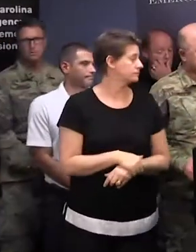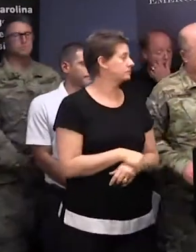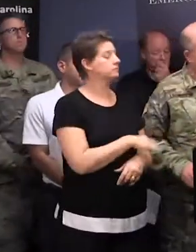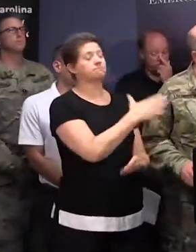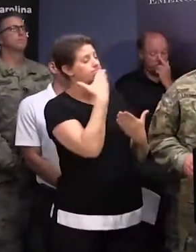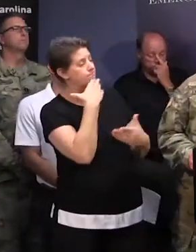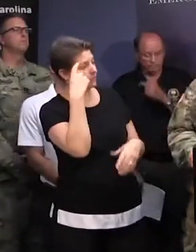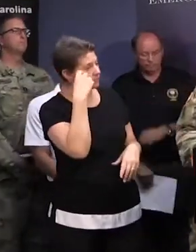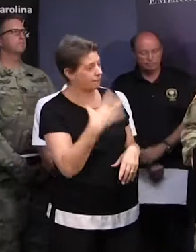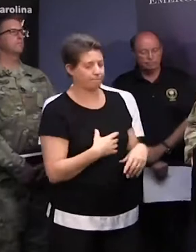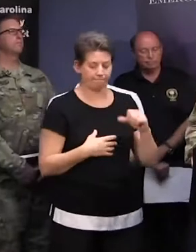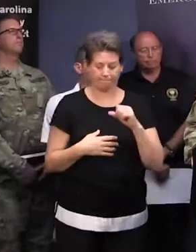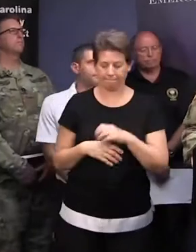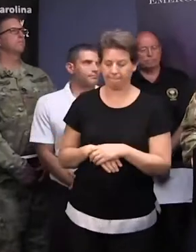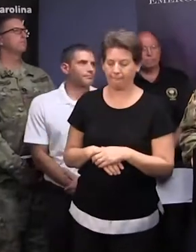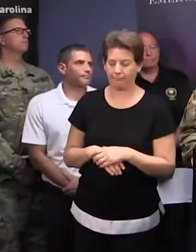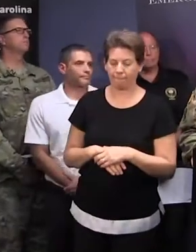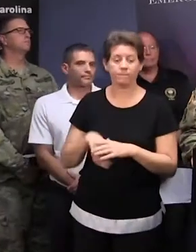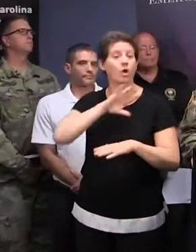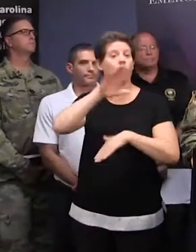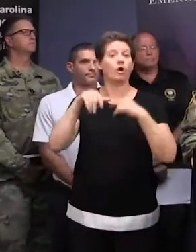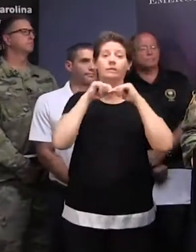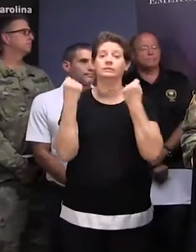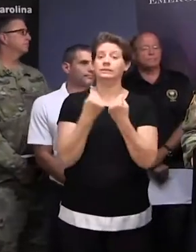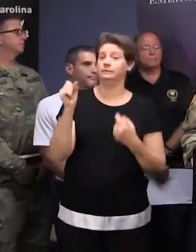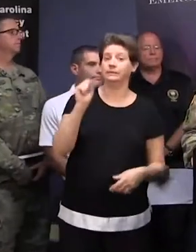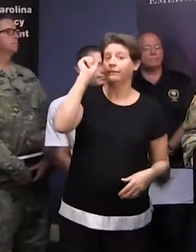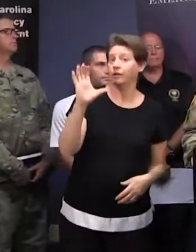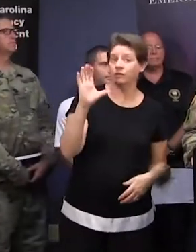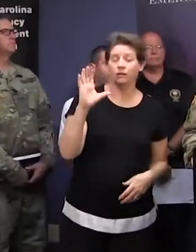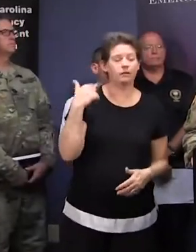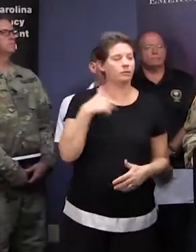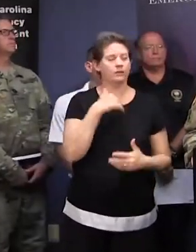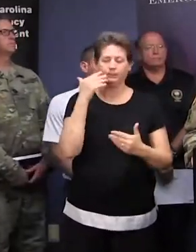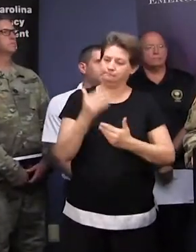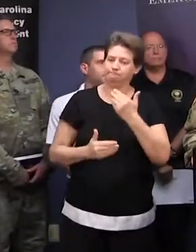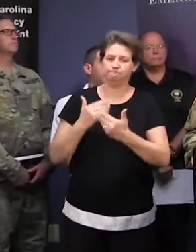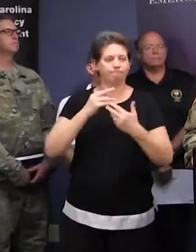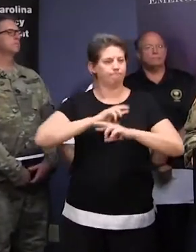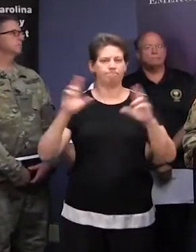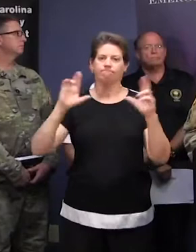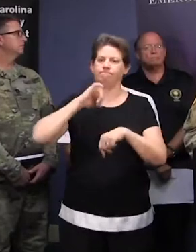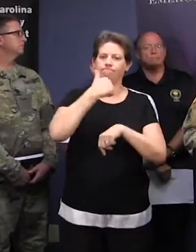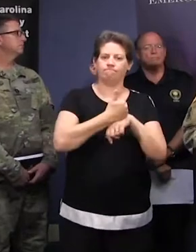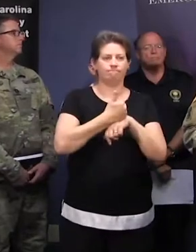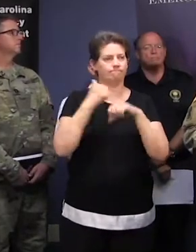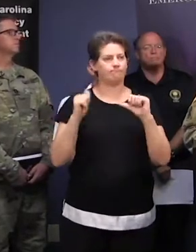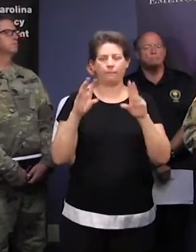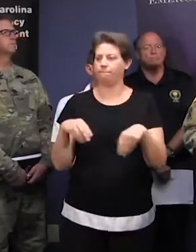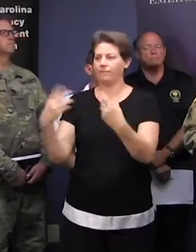Thank you, Governor. Yes, sir. All of Team South Carolina continues to be positioned to provide